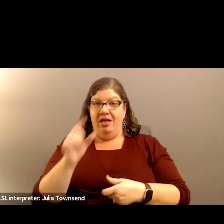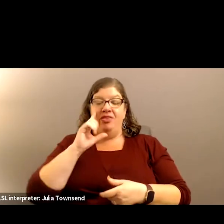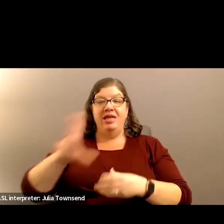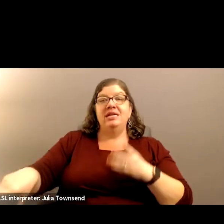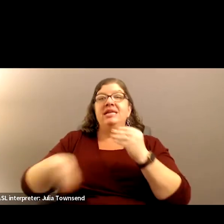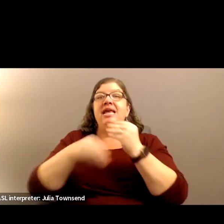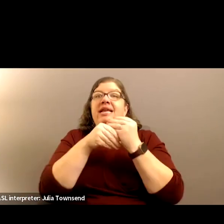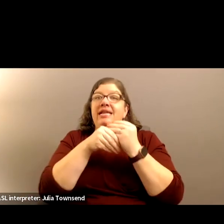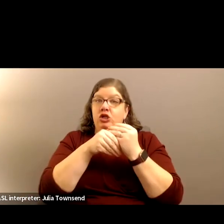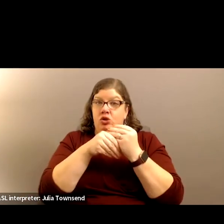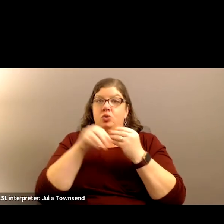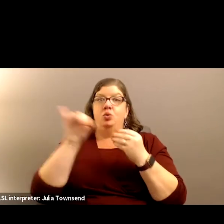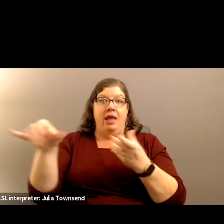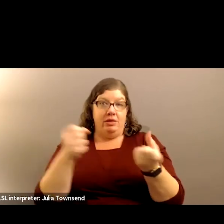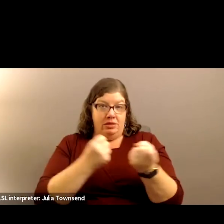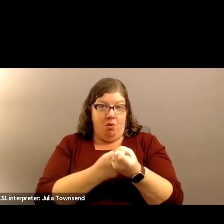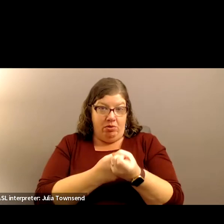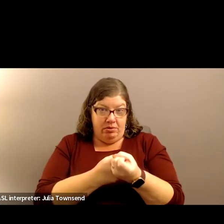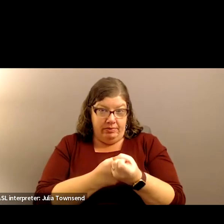Okay. Thank you.